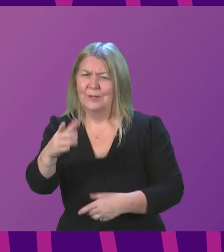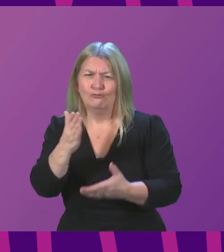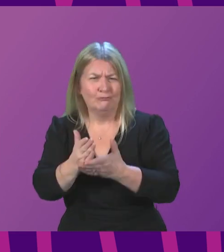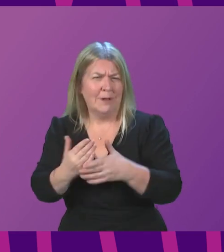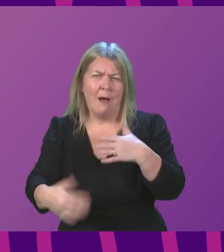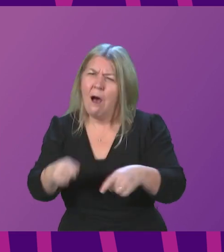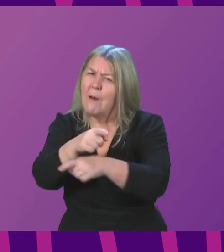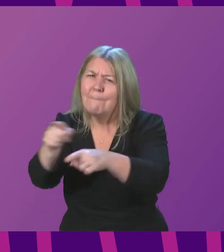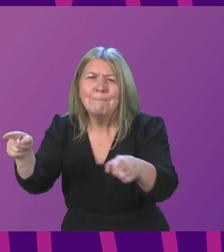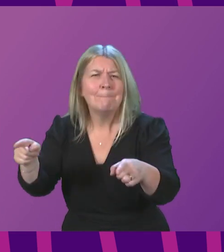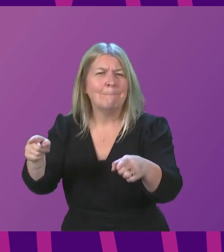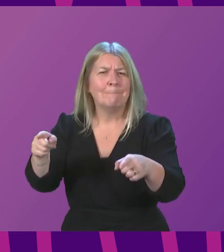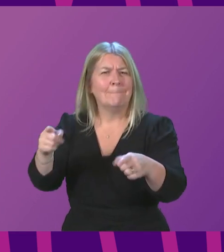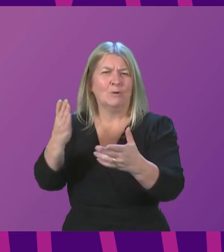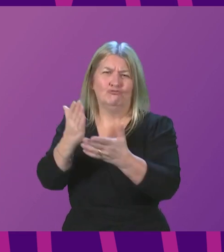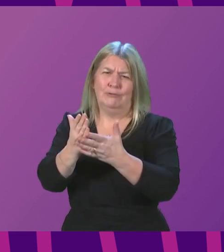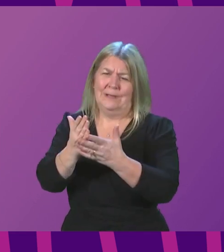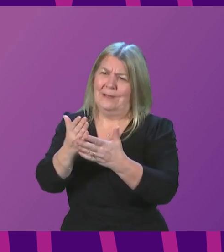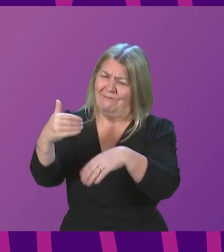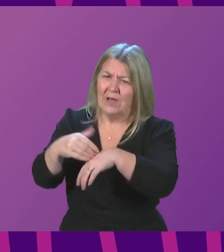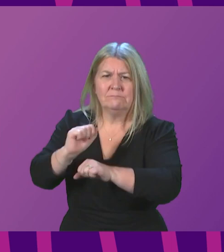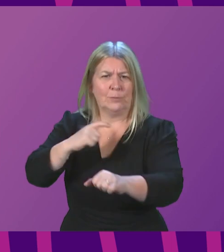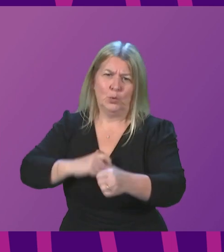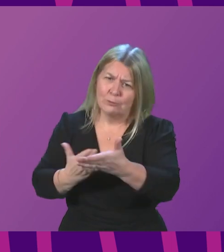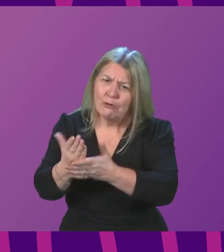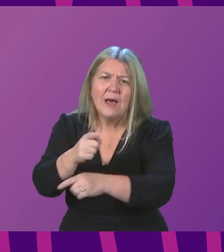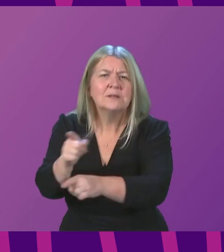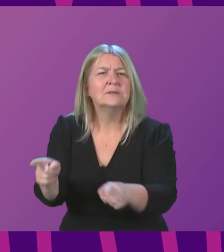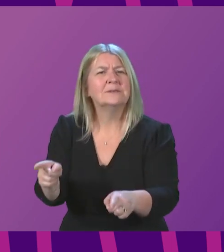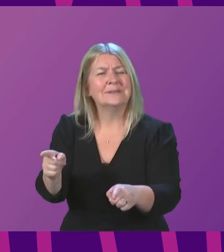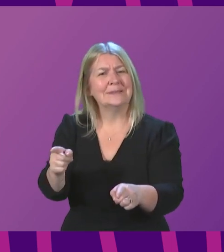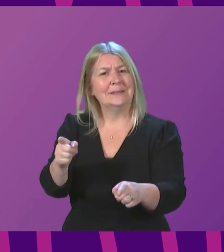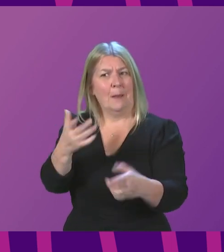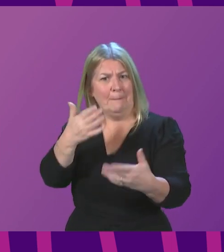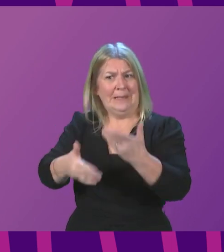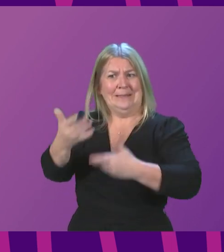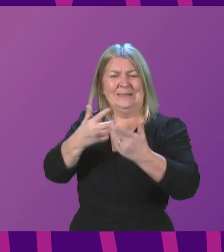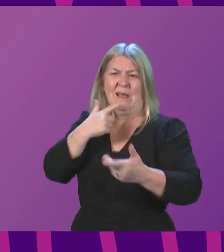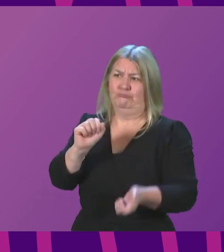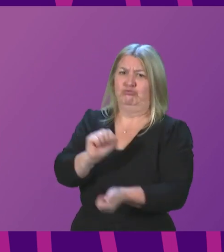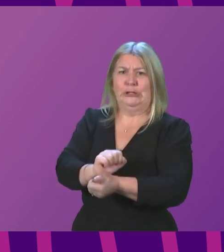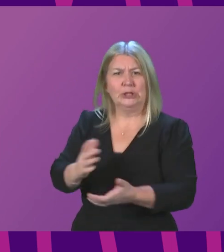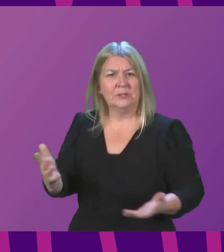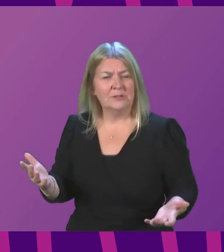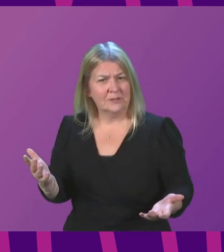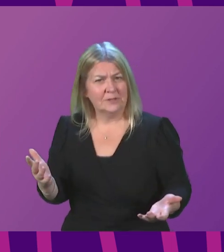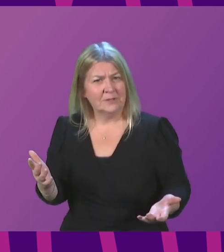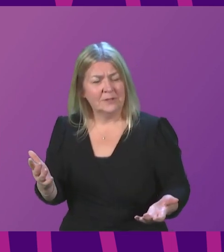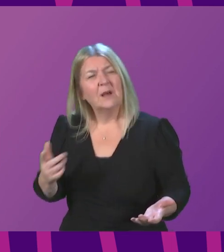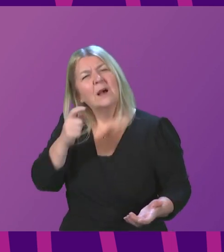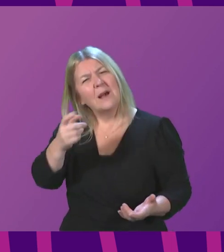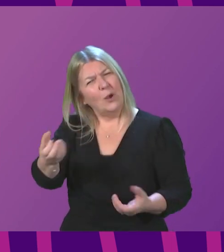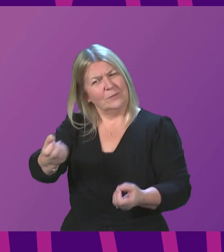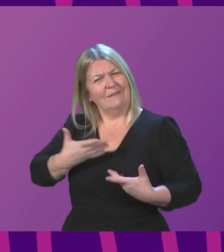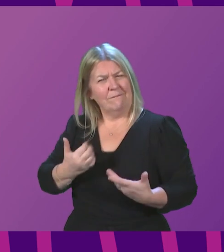asylum infringes on their basic human rights and has been described as like being in prison can I ask the First Minister to provide